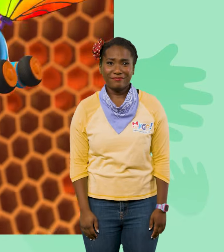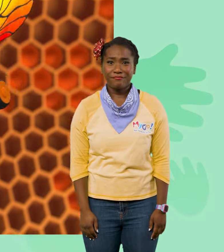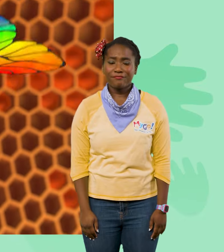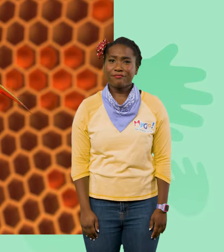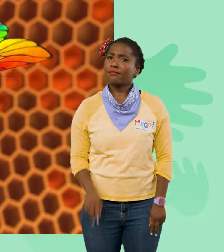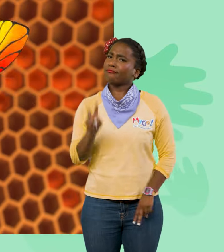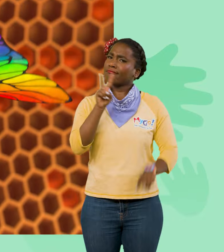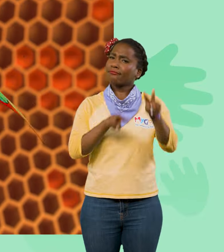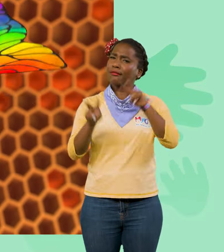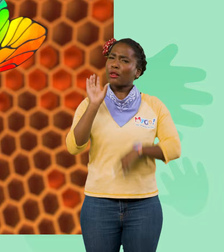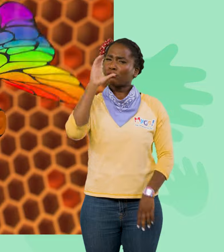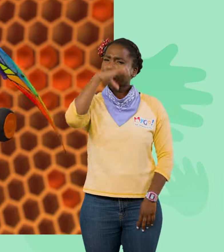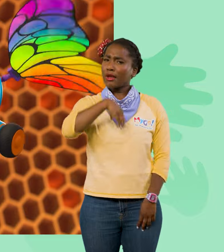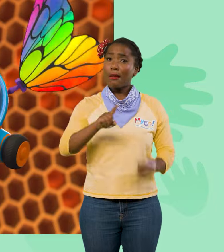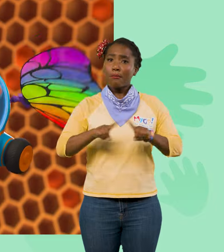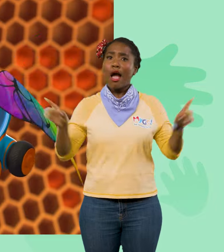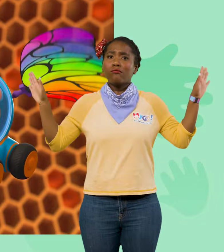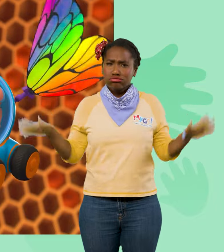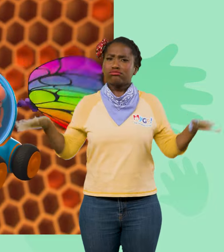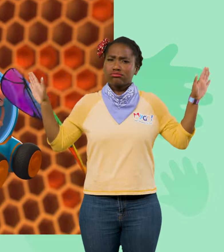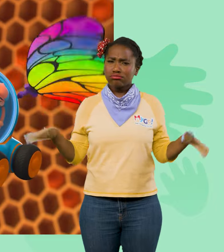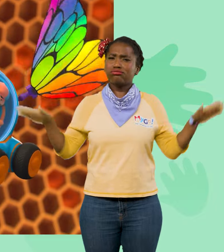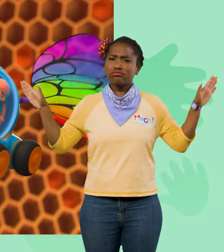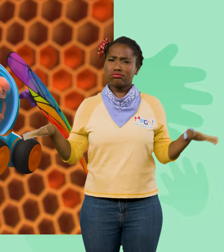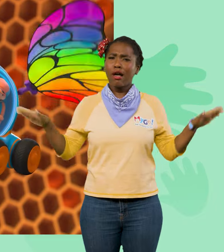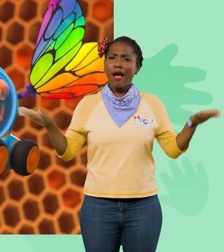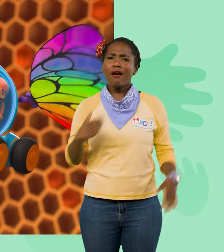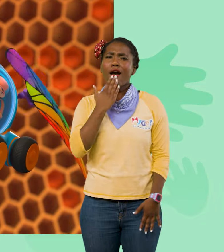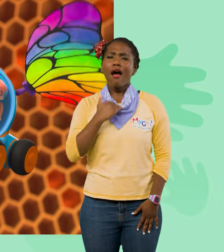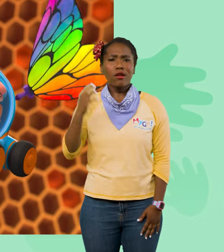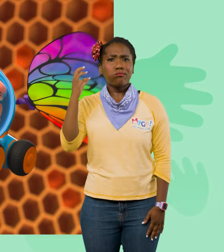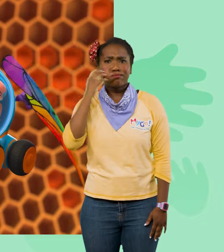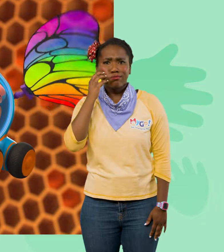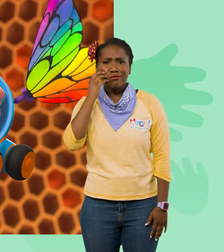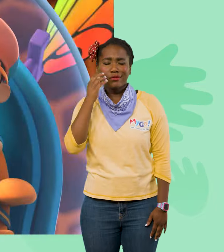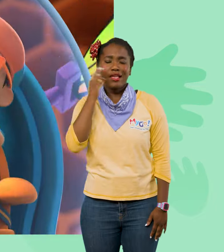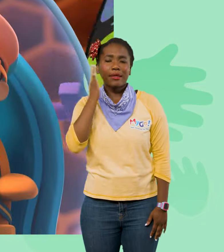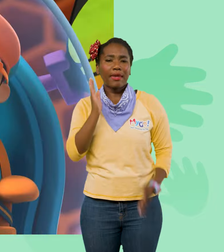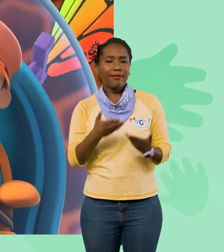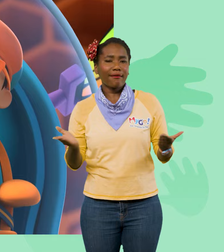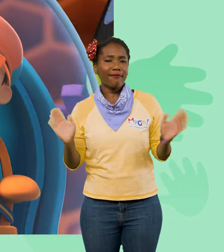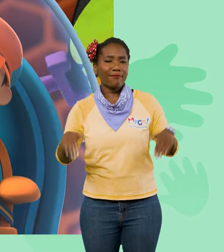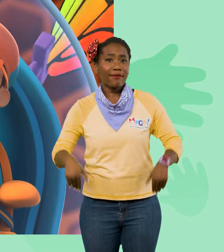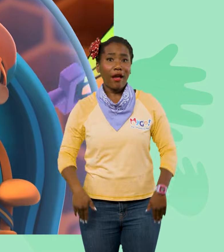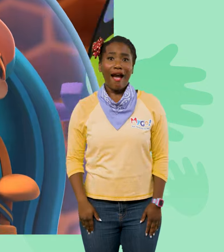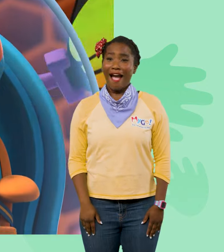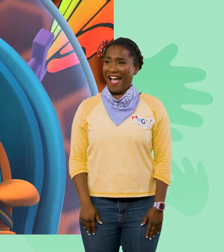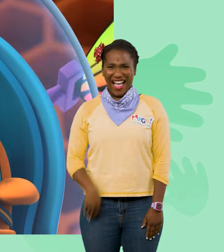This may look funny, but flapping our wings is how we make thicker honey. It's a bee thing. Whoa! Yes,